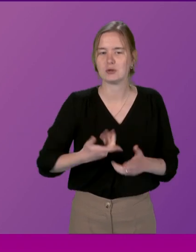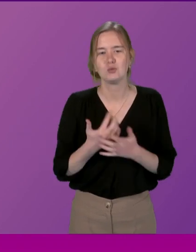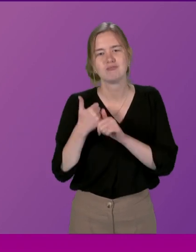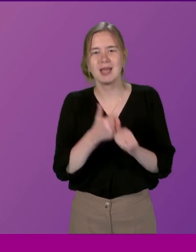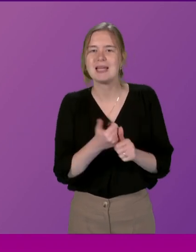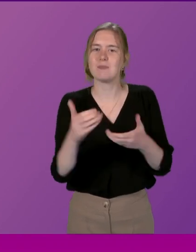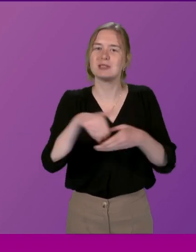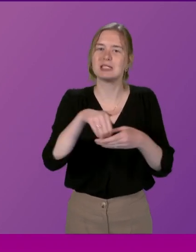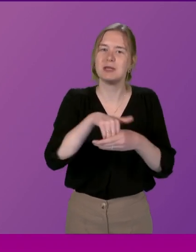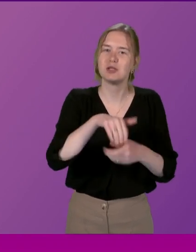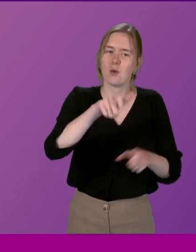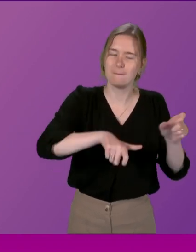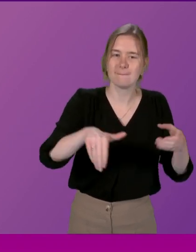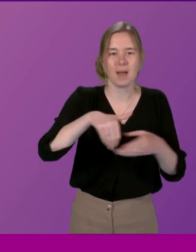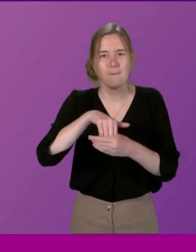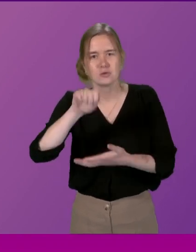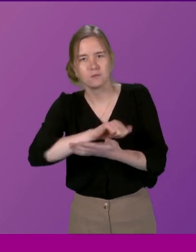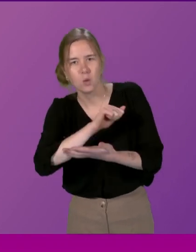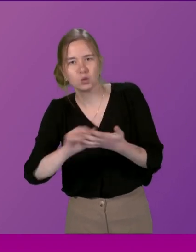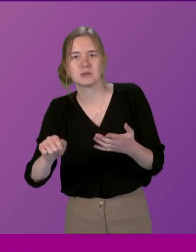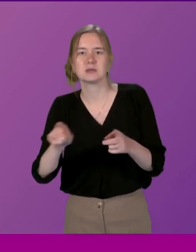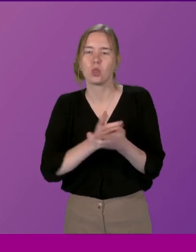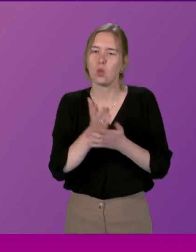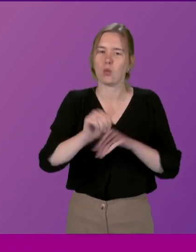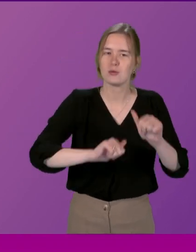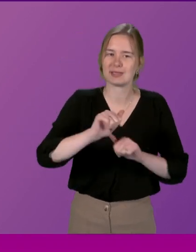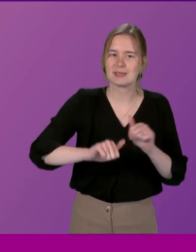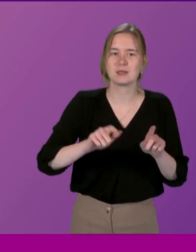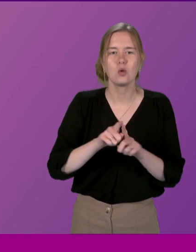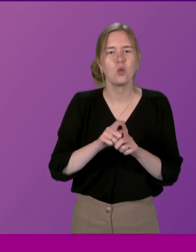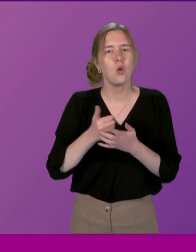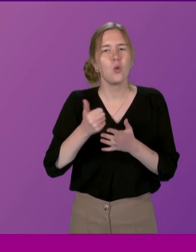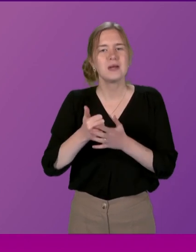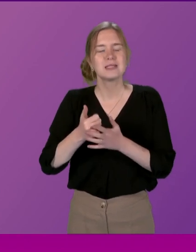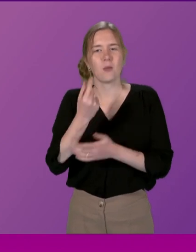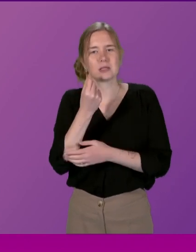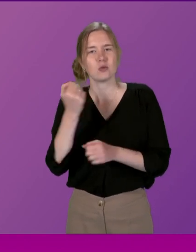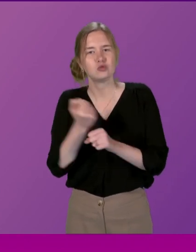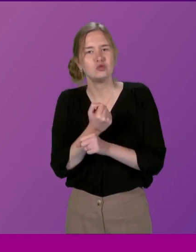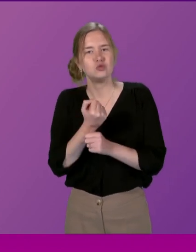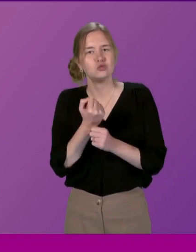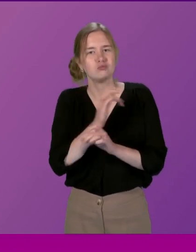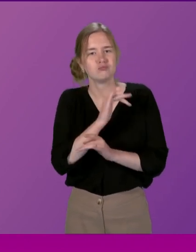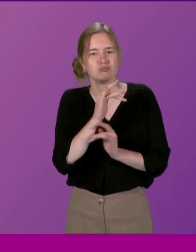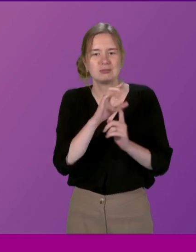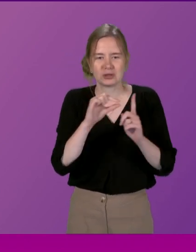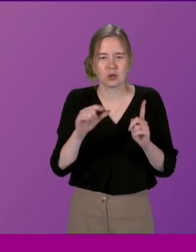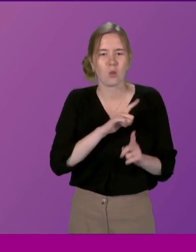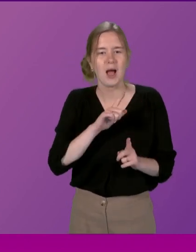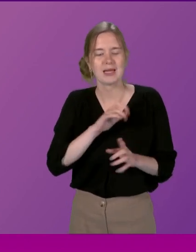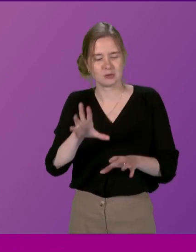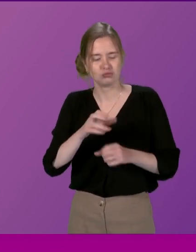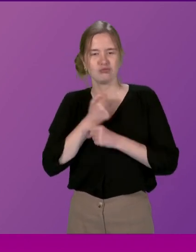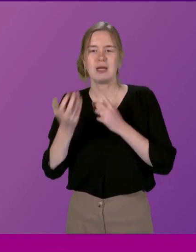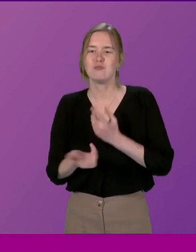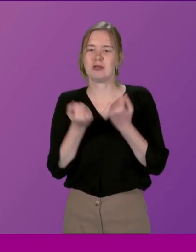participation both for Members to vote in our proceedings And it was always possible, the presiding officer, to do it But it was only embraced because Covid made